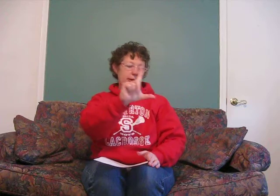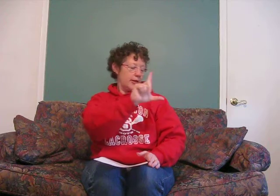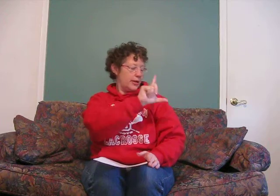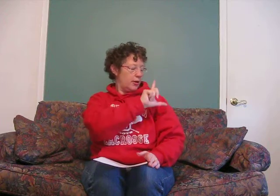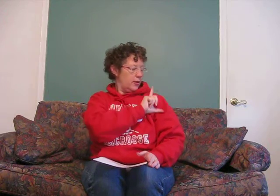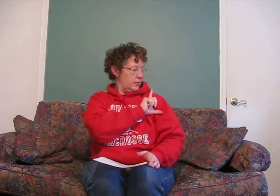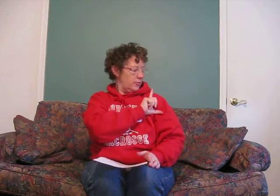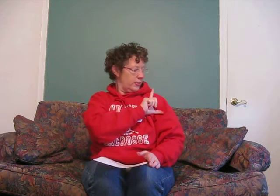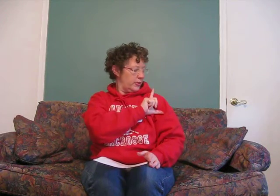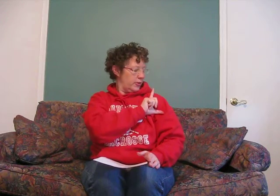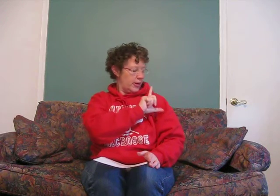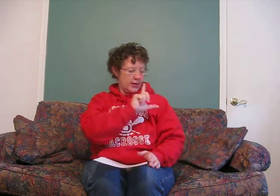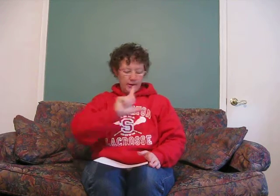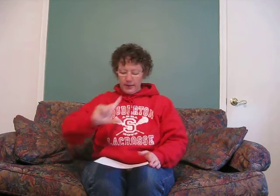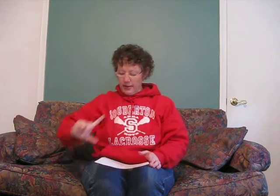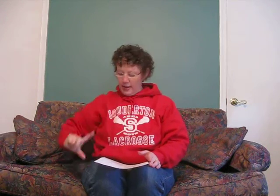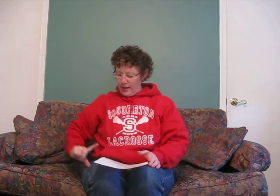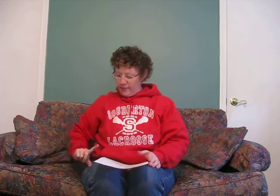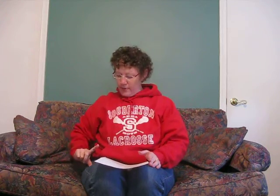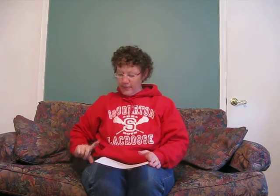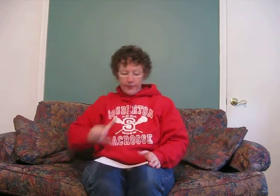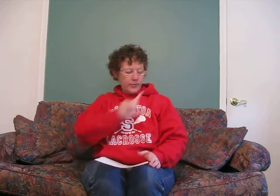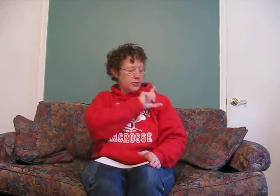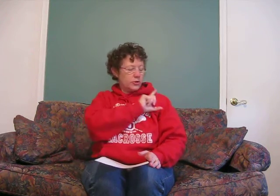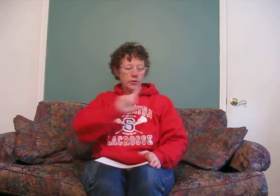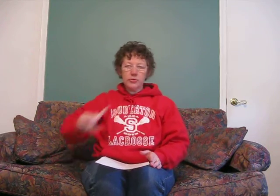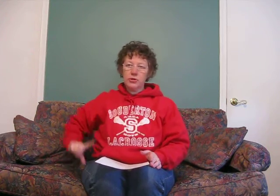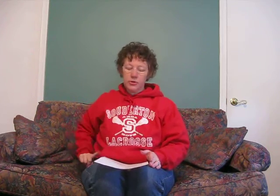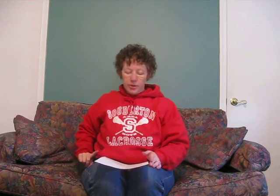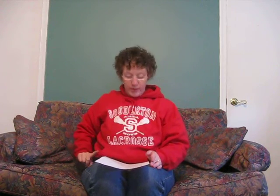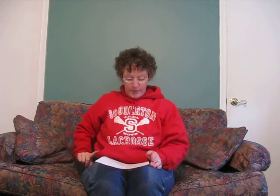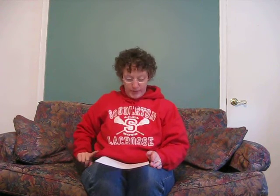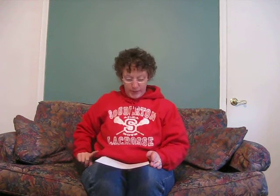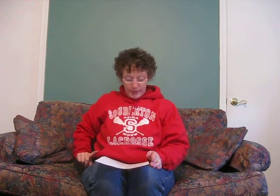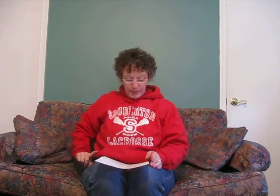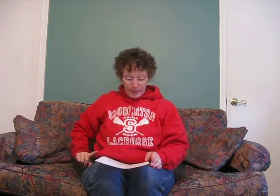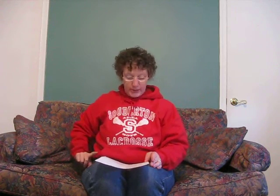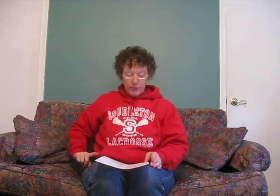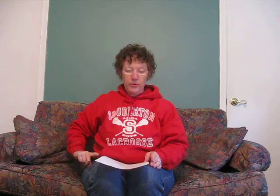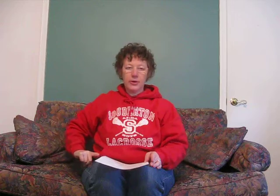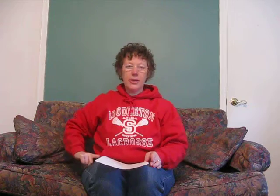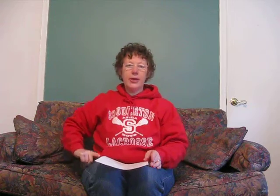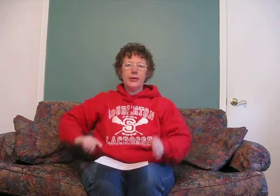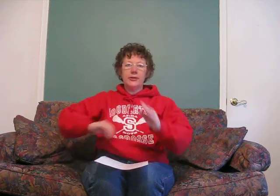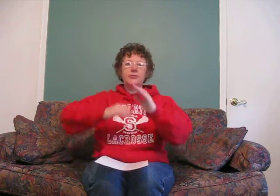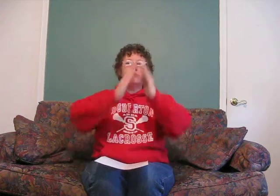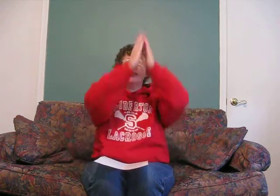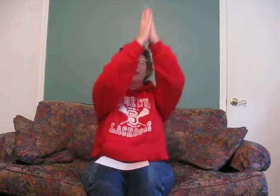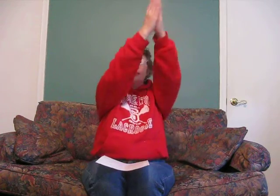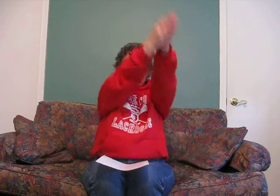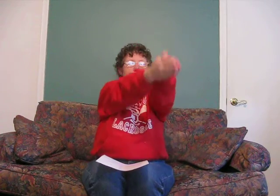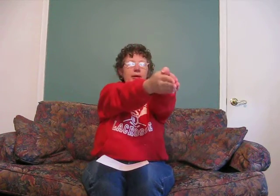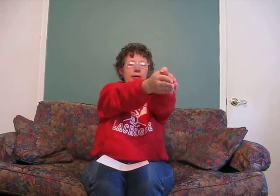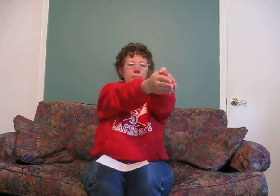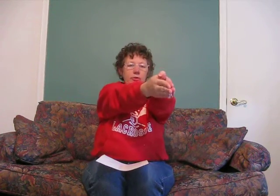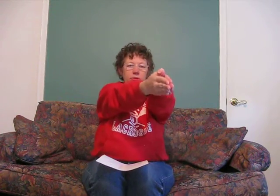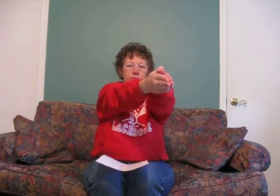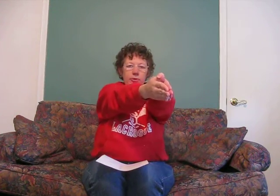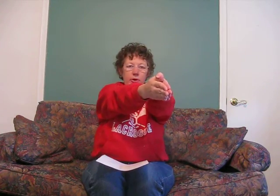Make an L with your hand and move it from your shoulder to your hip. He is Christ the Lord. This will be a sign. We're just going put our